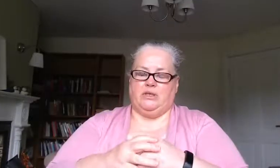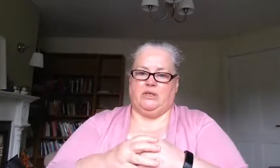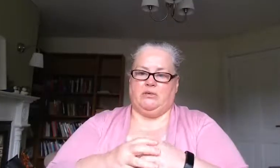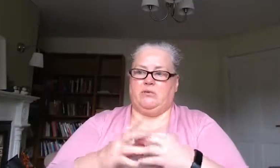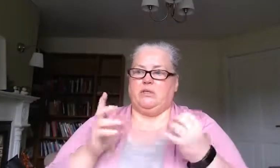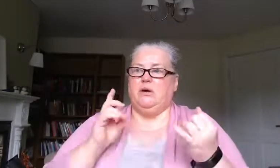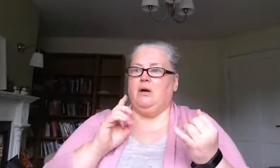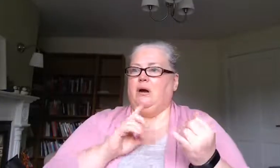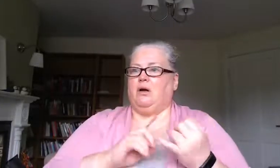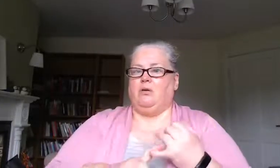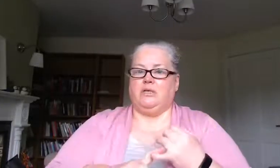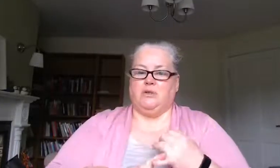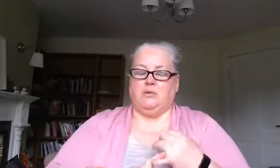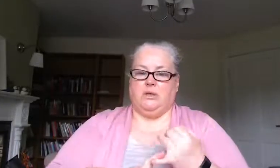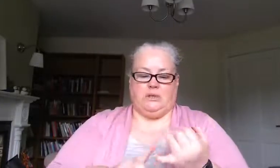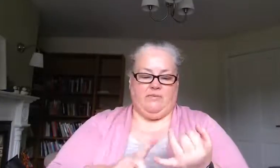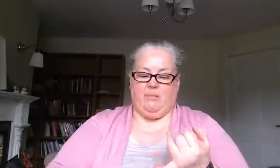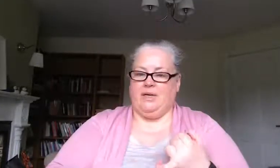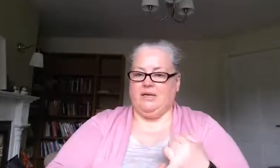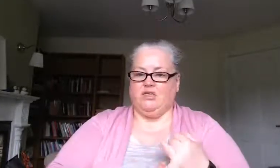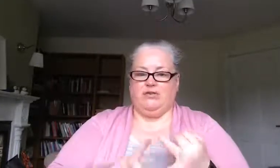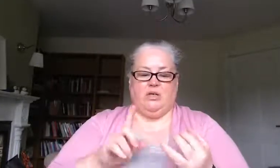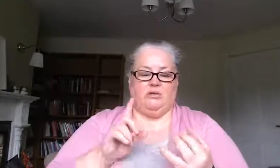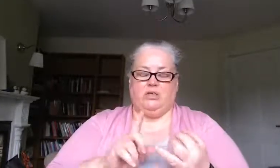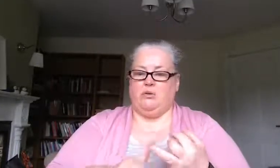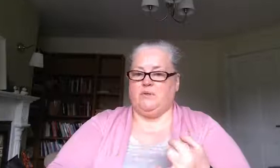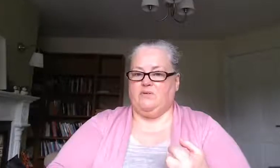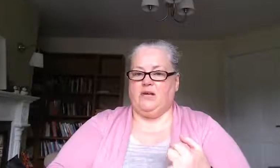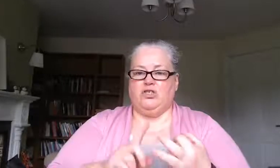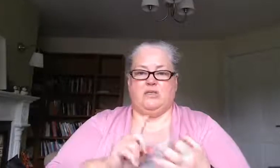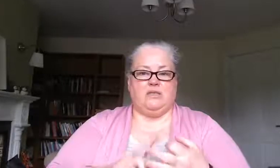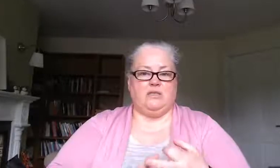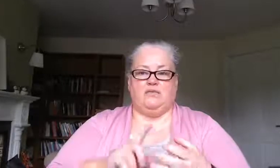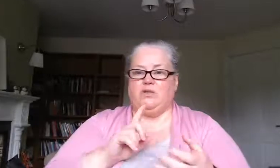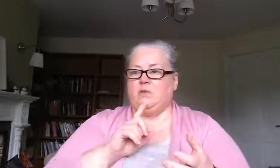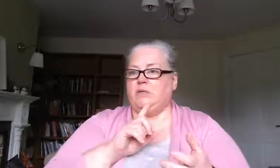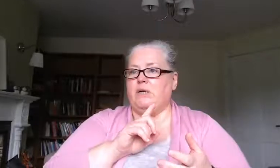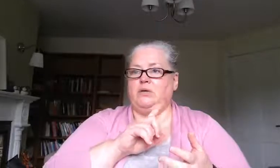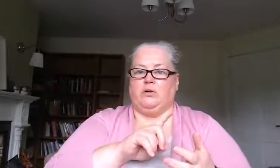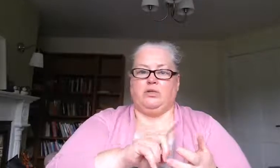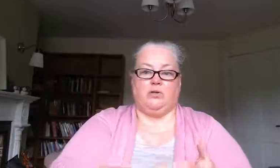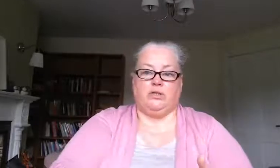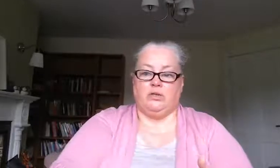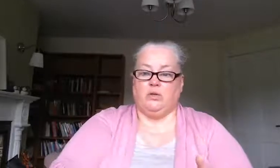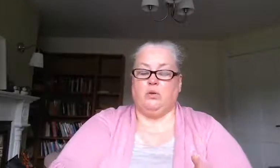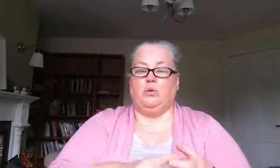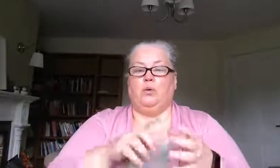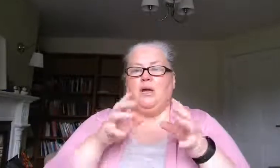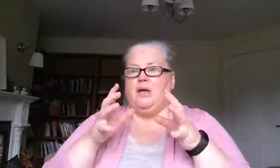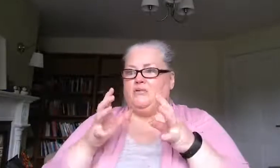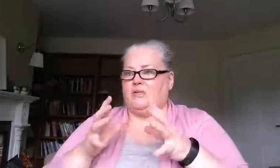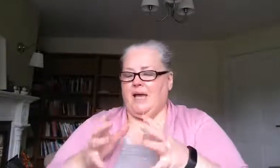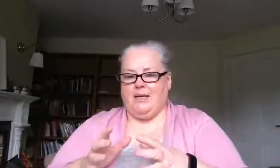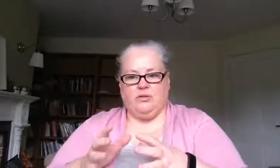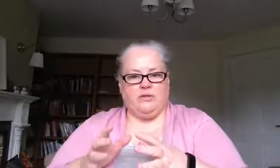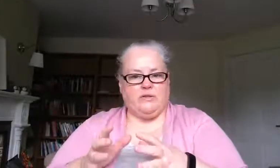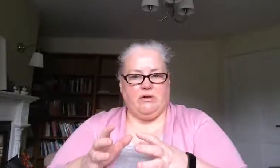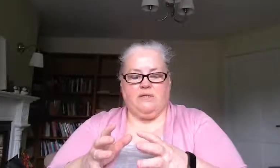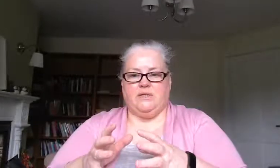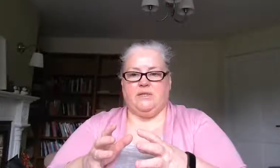diagnosis are going to want a family history they're going to do observations interviews going to talk to the school if there's any other services